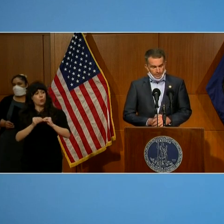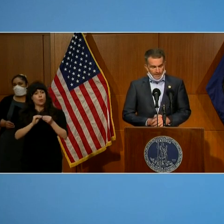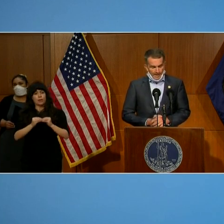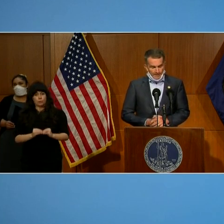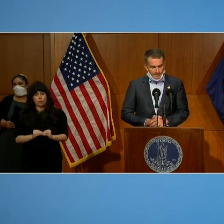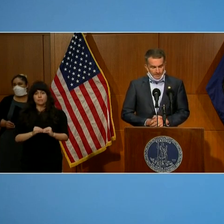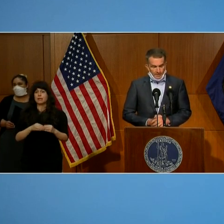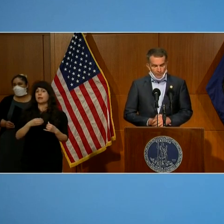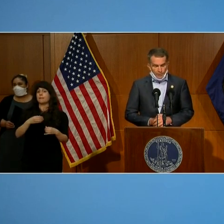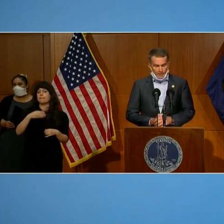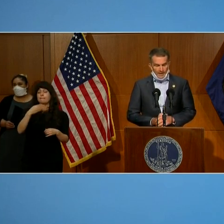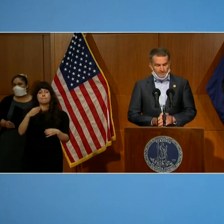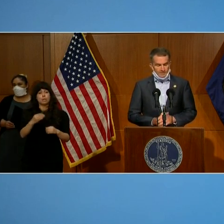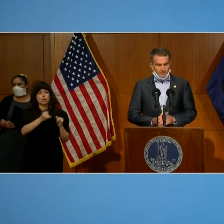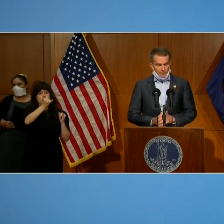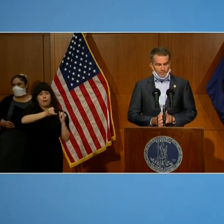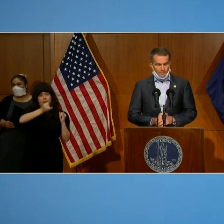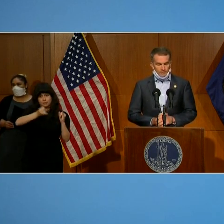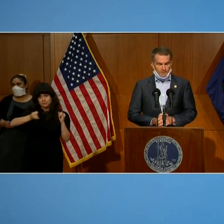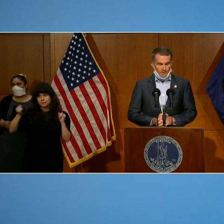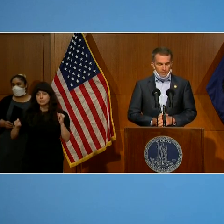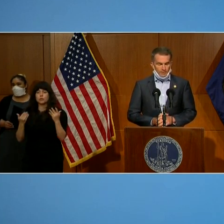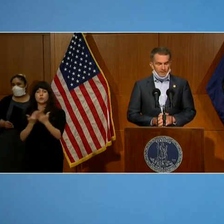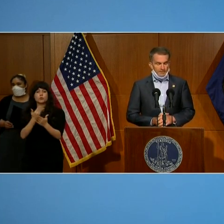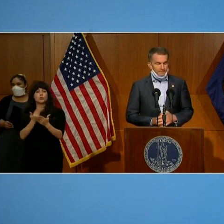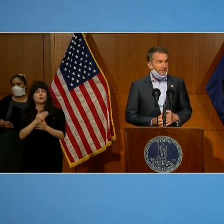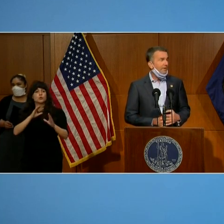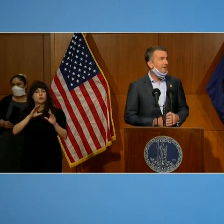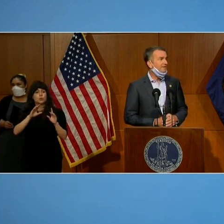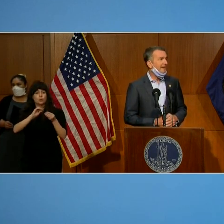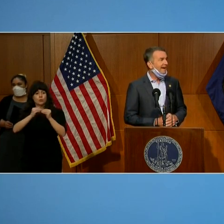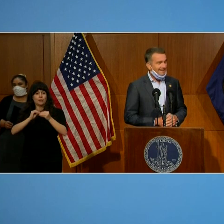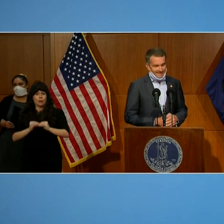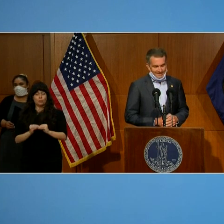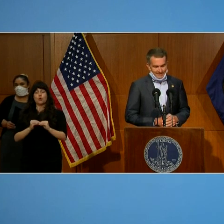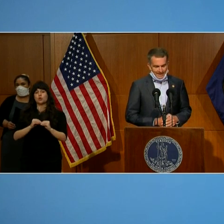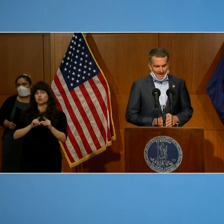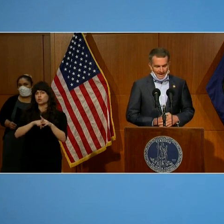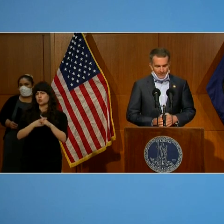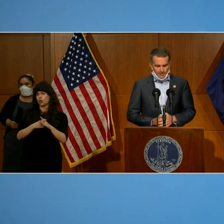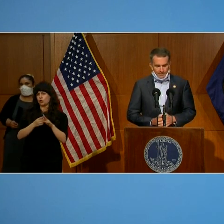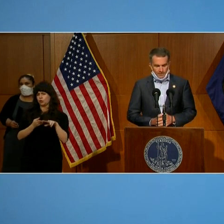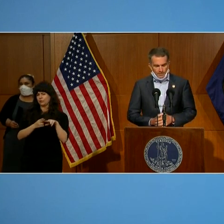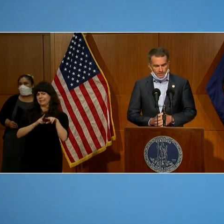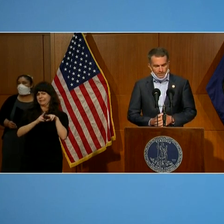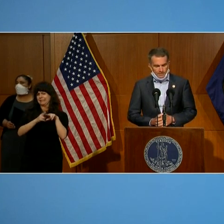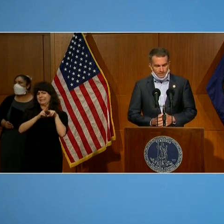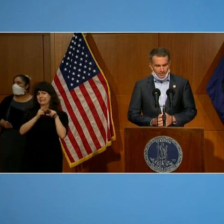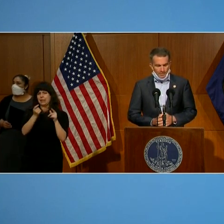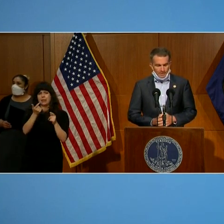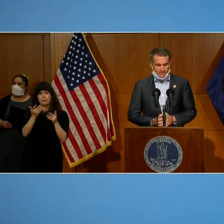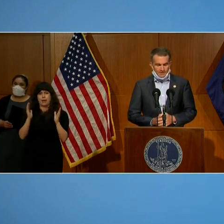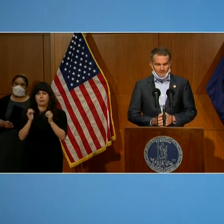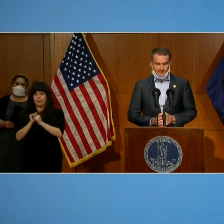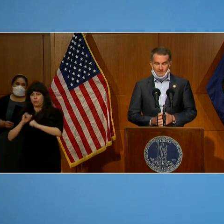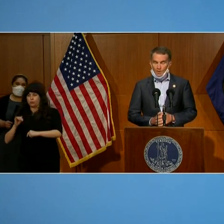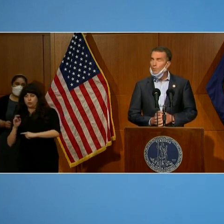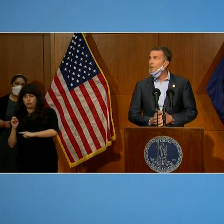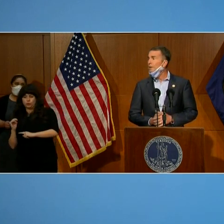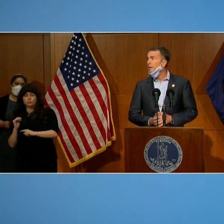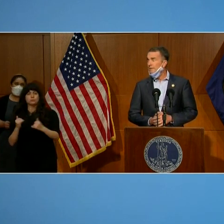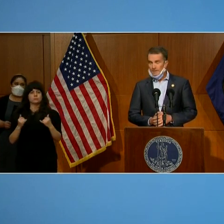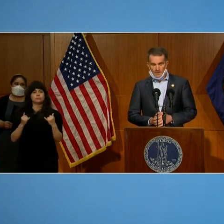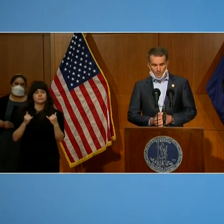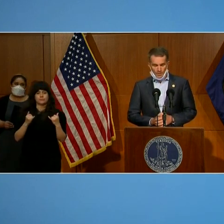blue lines, new cases in northern Virginia are trending very slightly higher than earlier in the summer and significantly